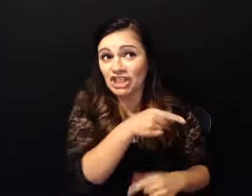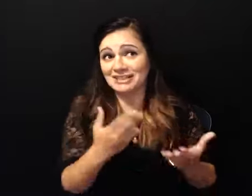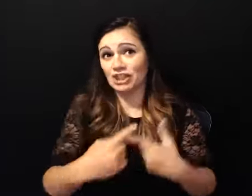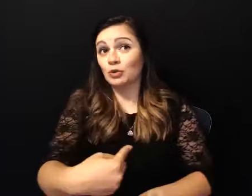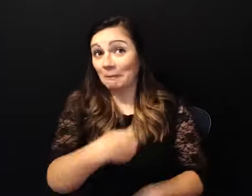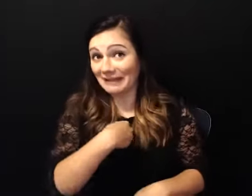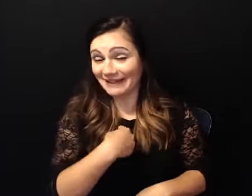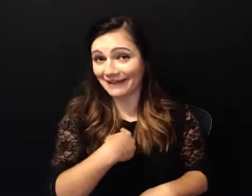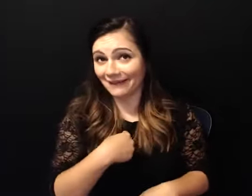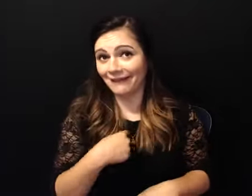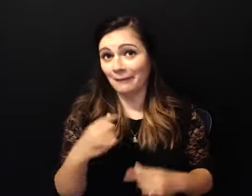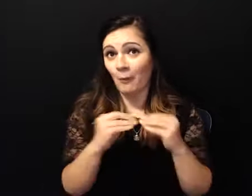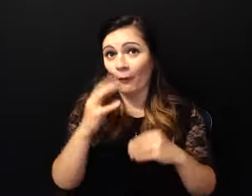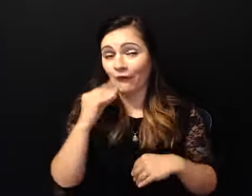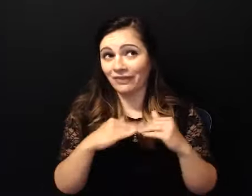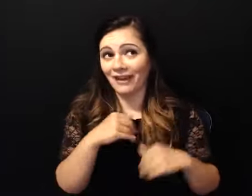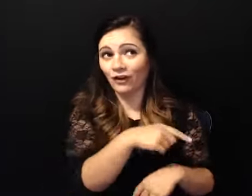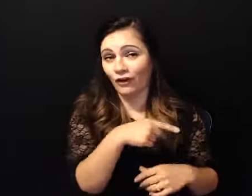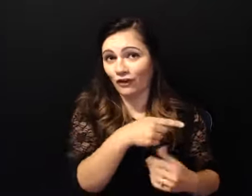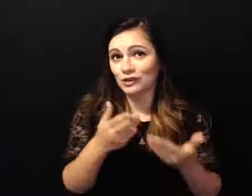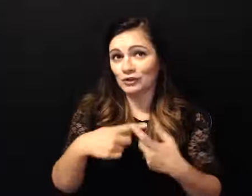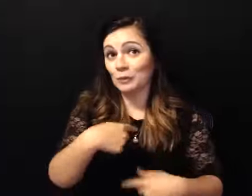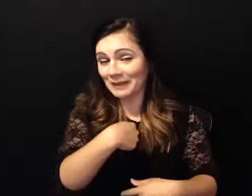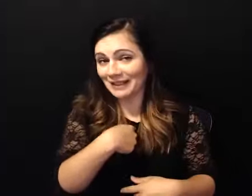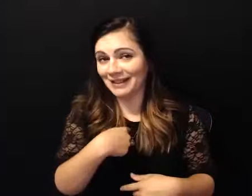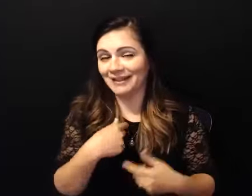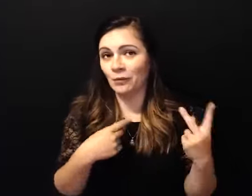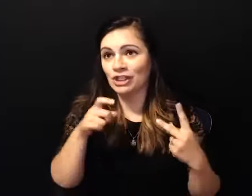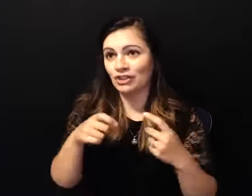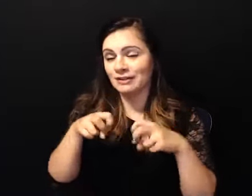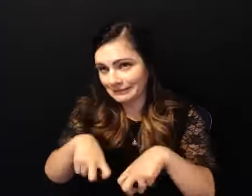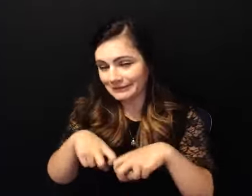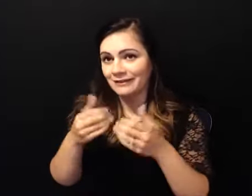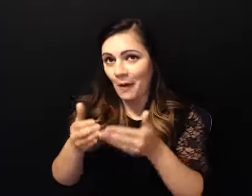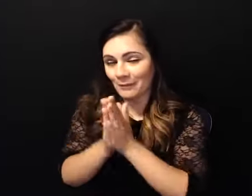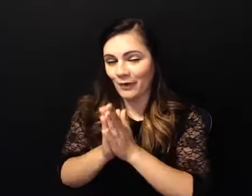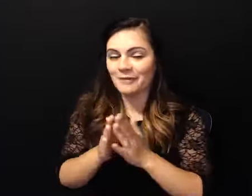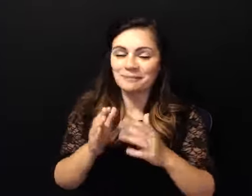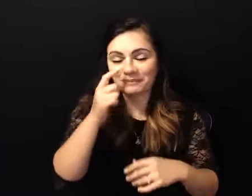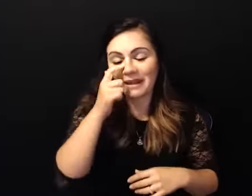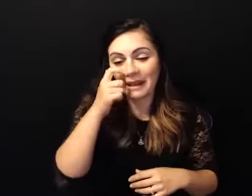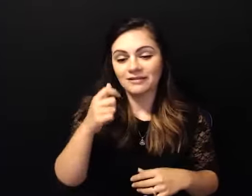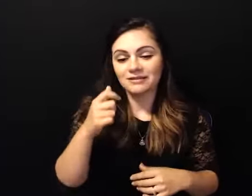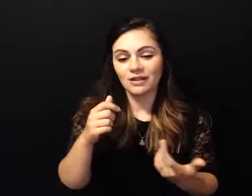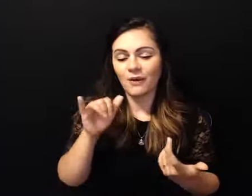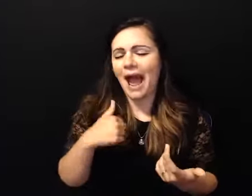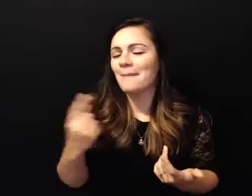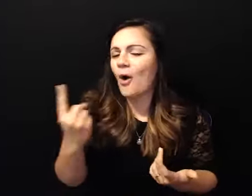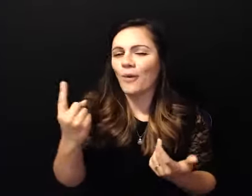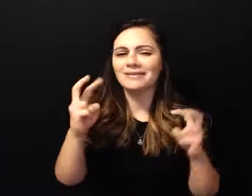i'm always the last to know it is the story of my life i am always the last to know where i'm at in my program of recovery i'm always the last to know what i need and what's